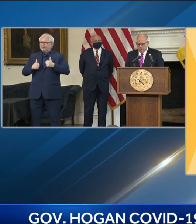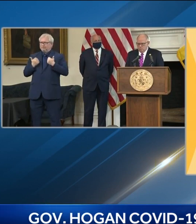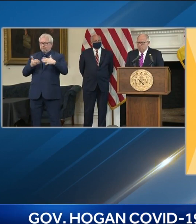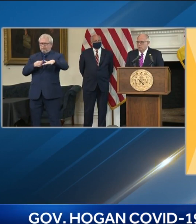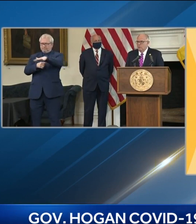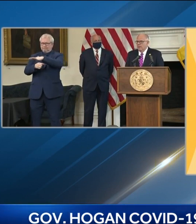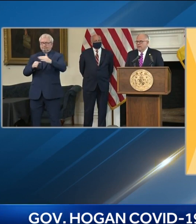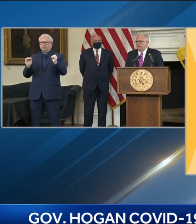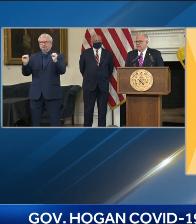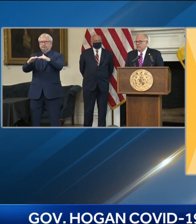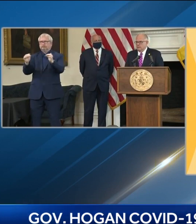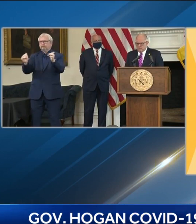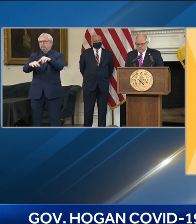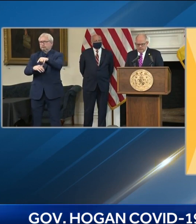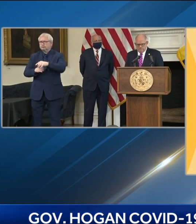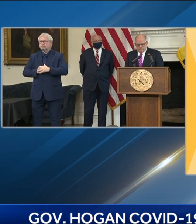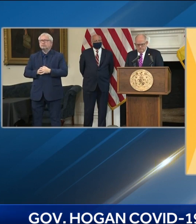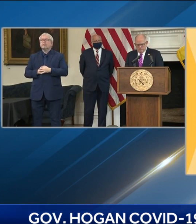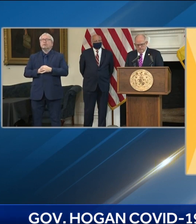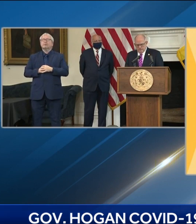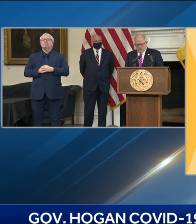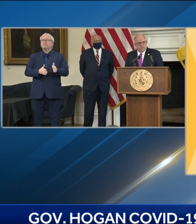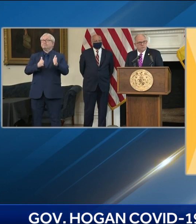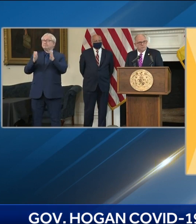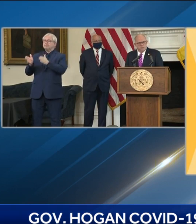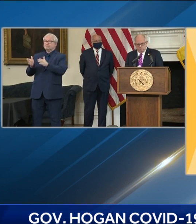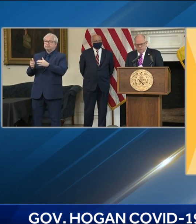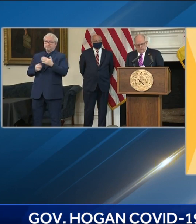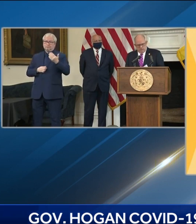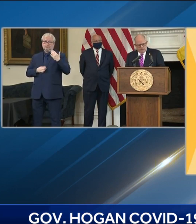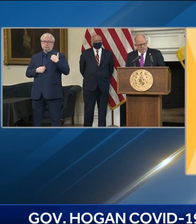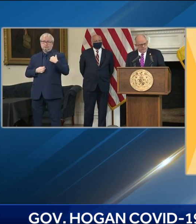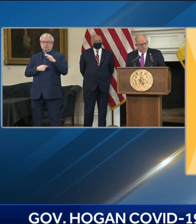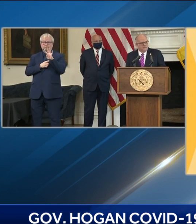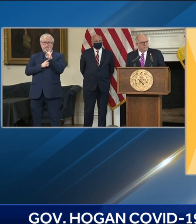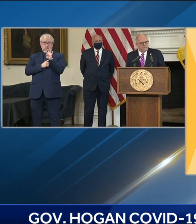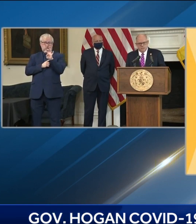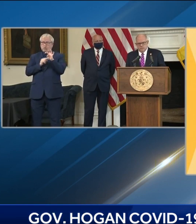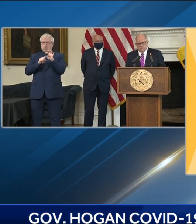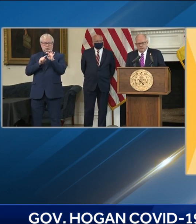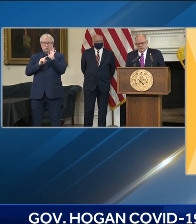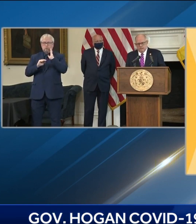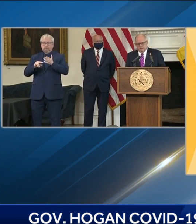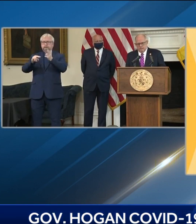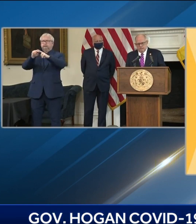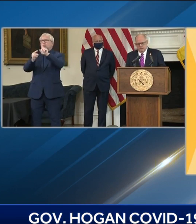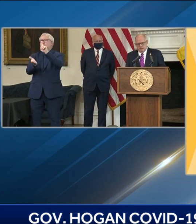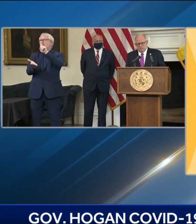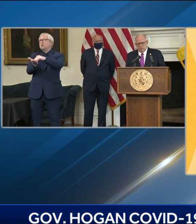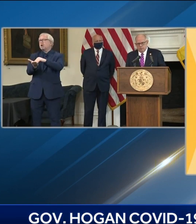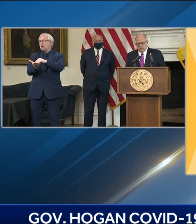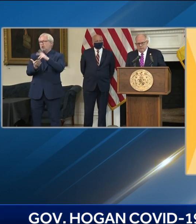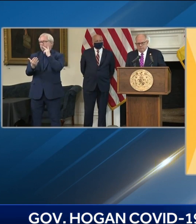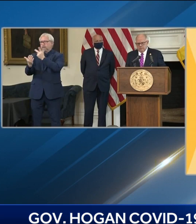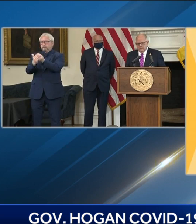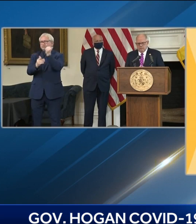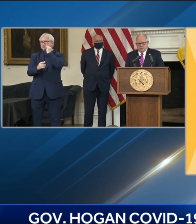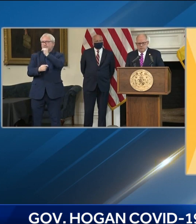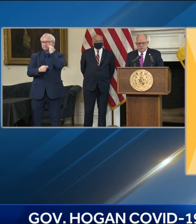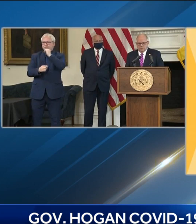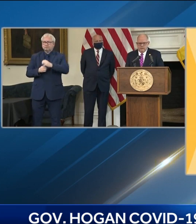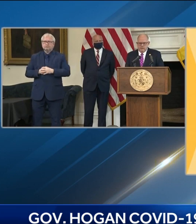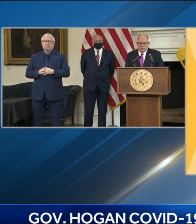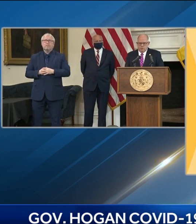400 to more than 1,000 shots per day. The Southern Maryland mass vaccination site at the Blue Crab